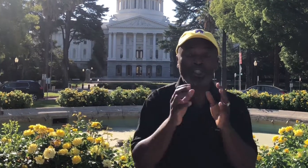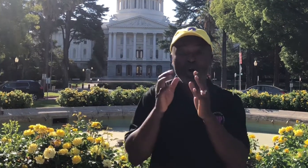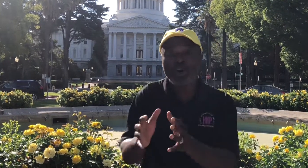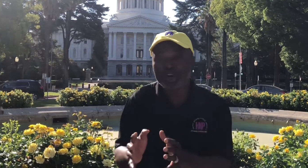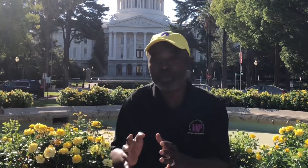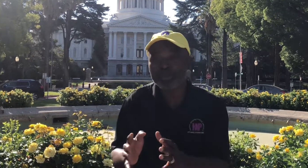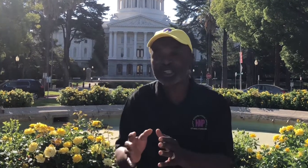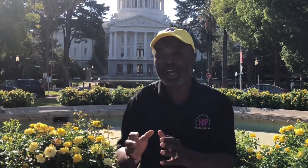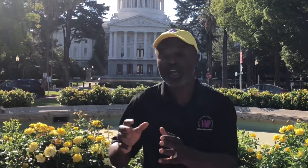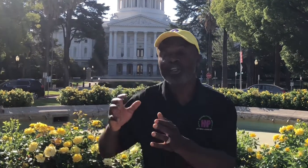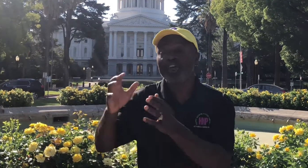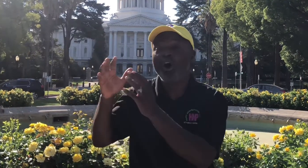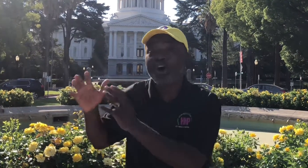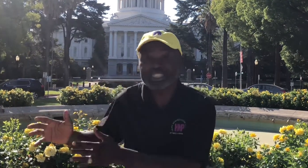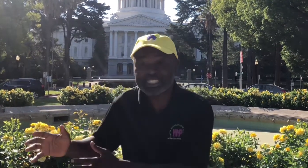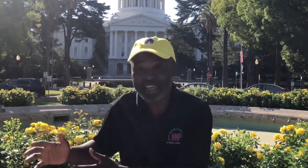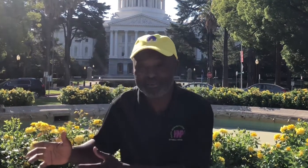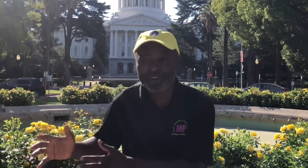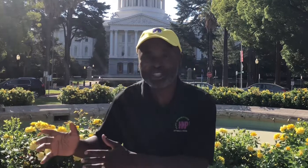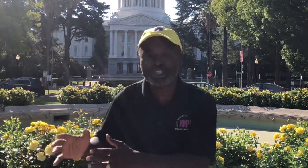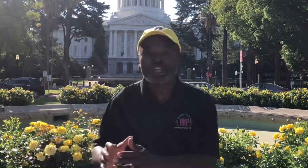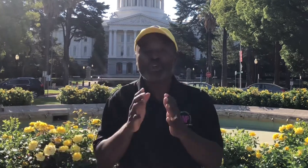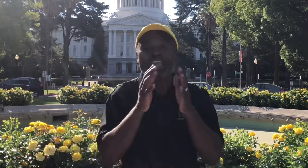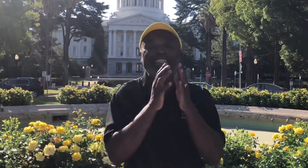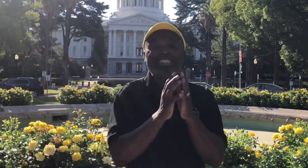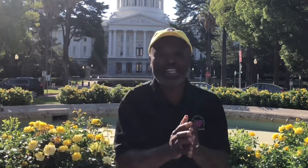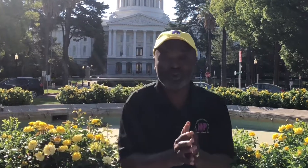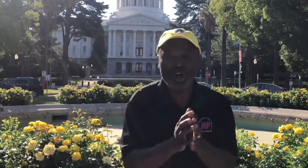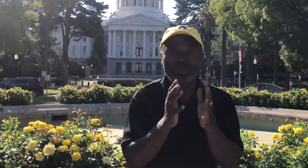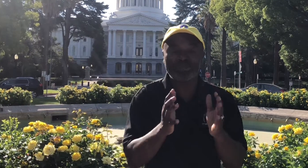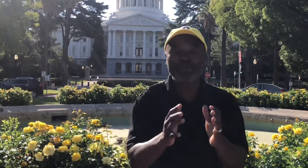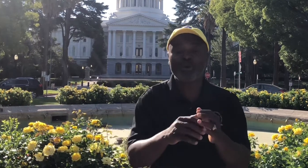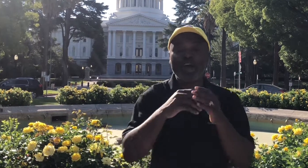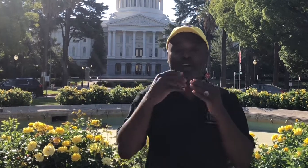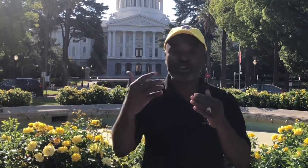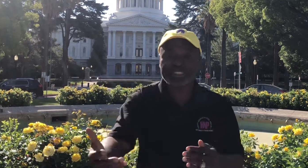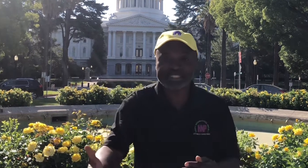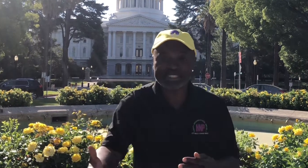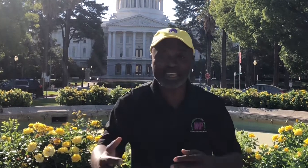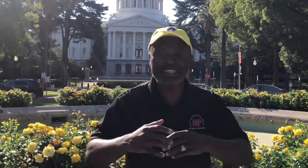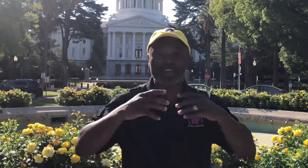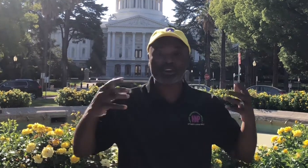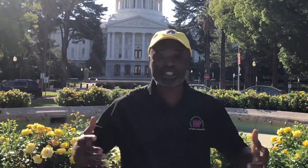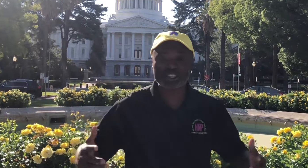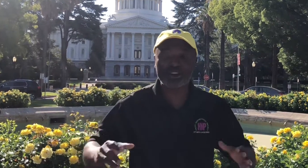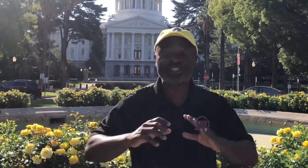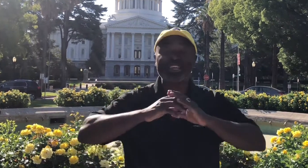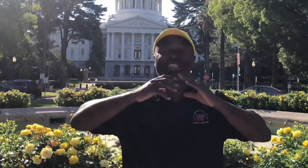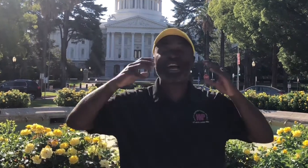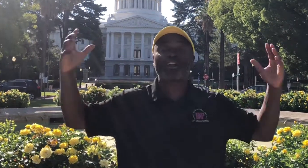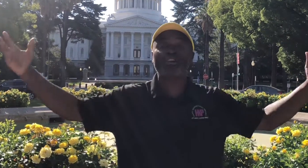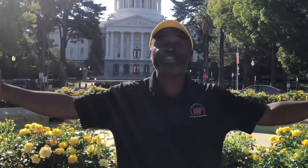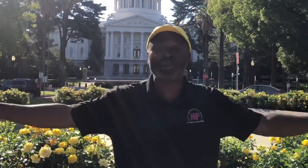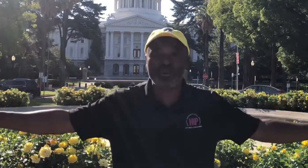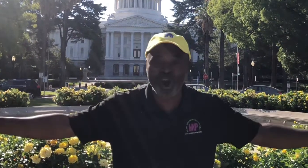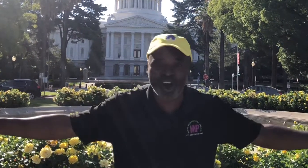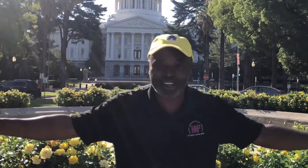your own computer, your own cell phone, you can network with people across the state, across the country and across the world.